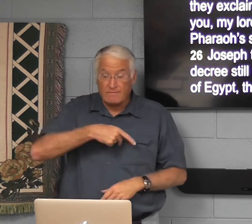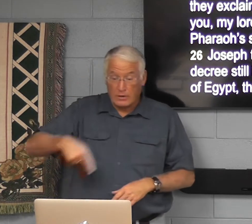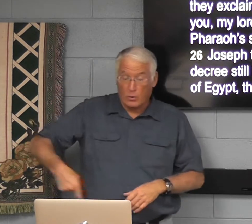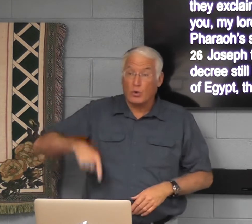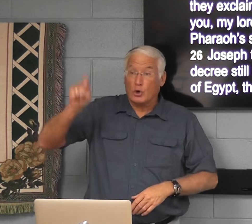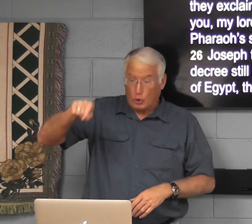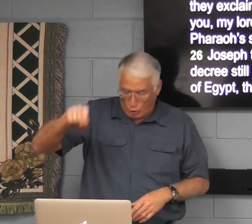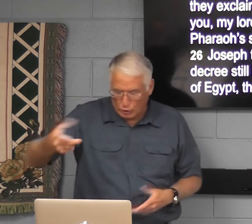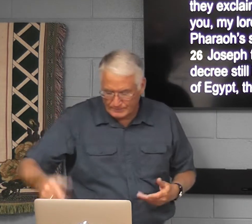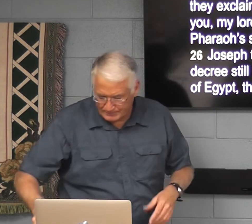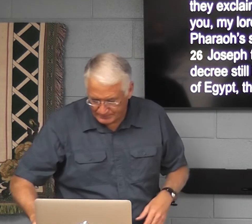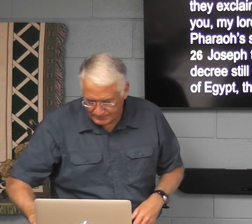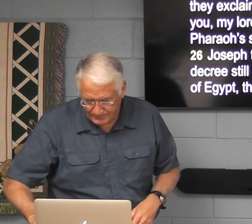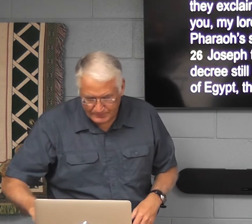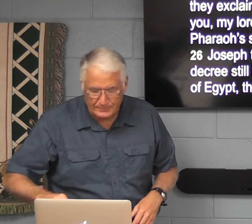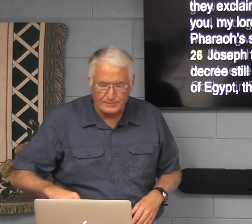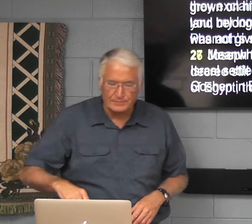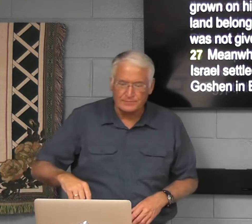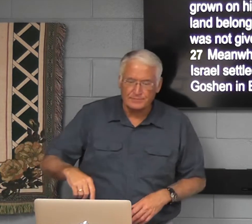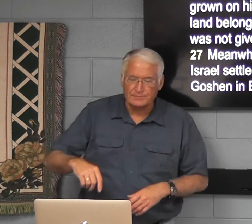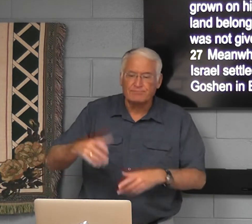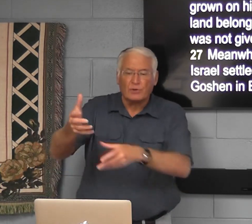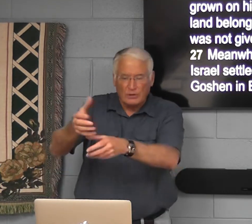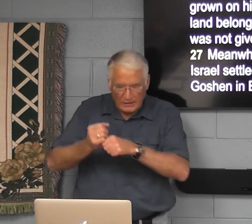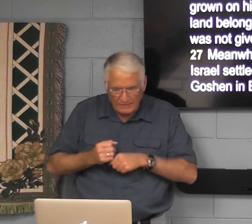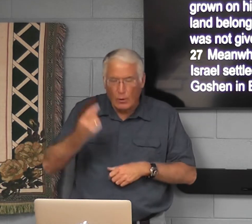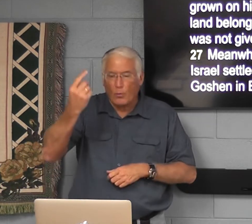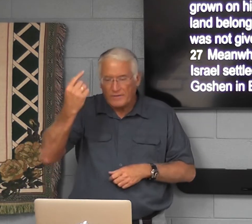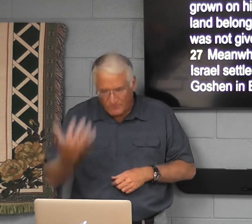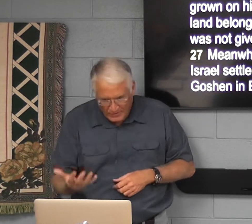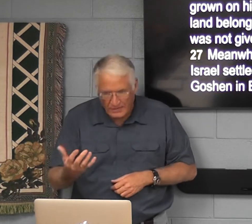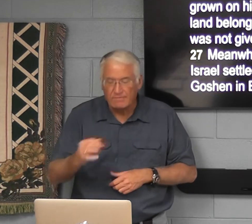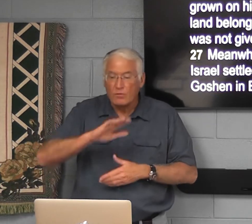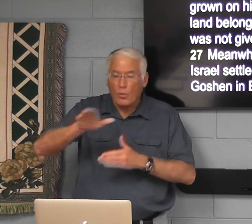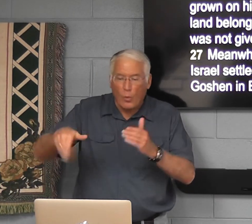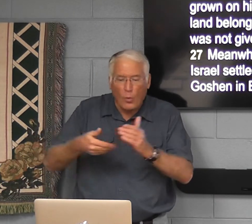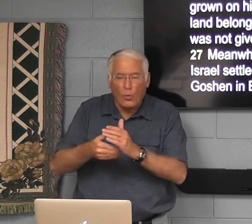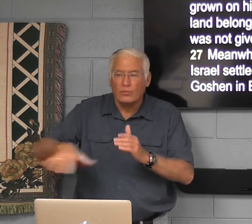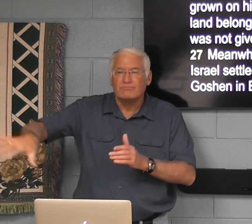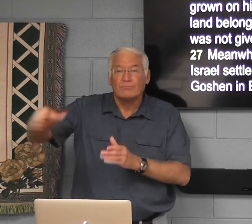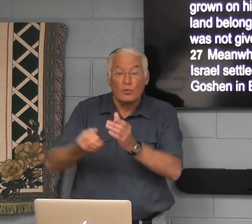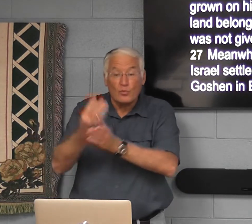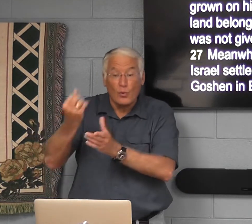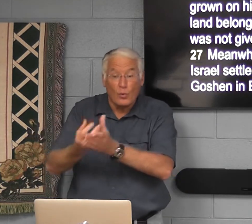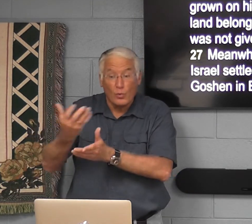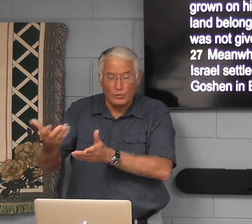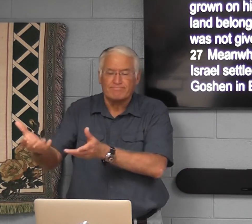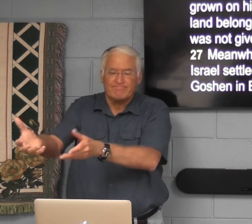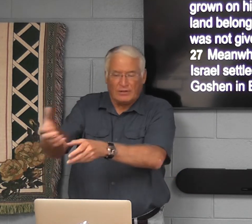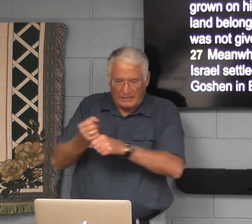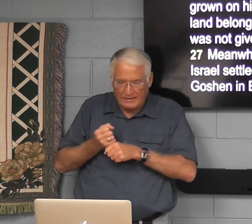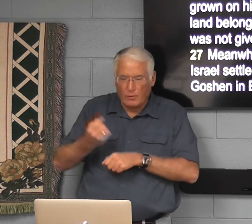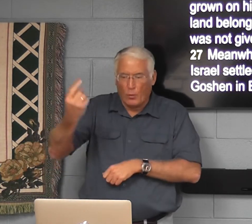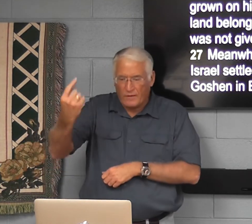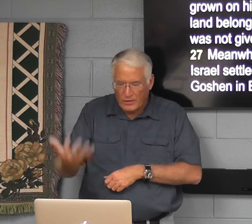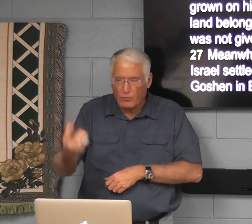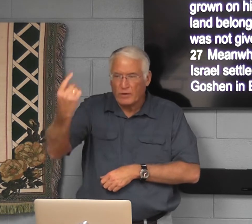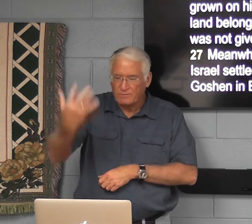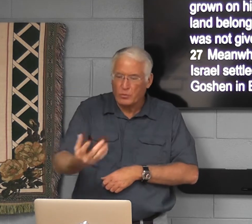That the Pharaoh should receive one-fifth of all of the crops grown in his land.